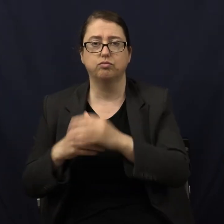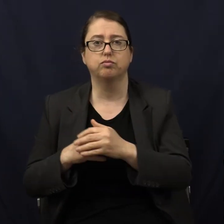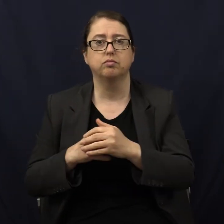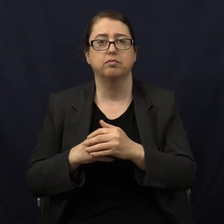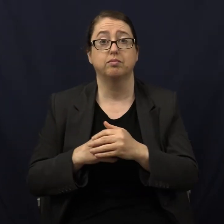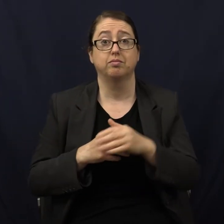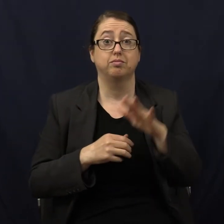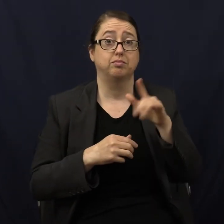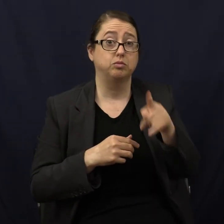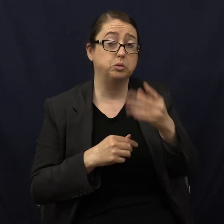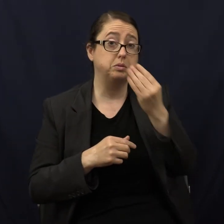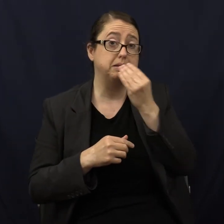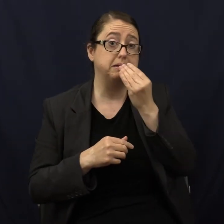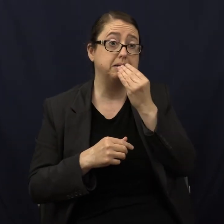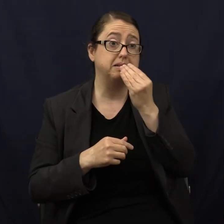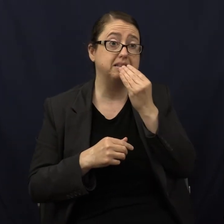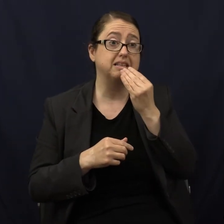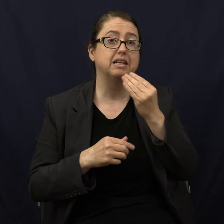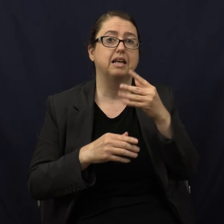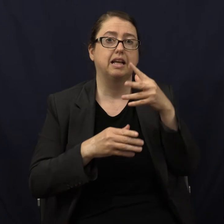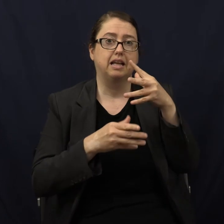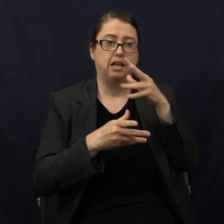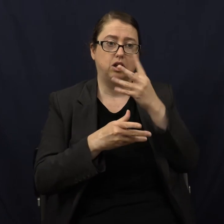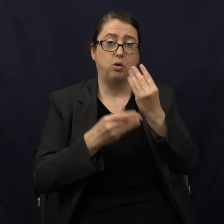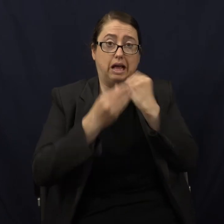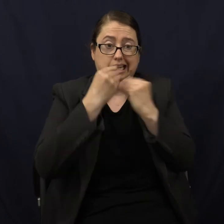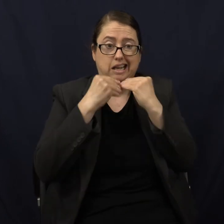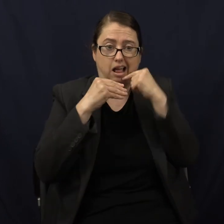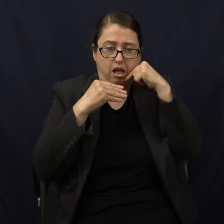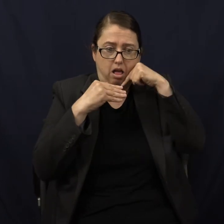But when you eat it, it goes in